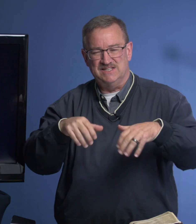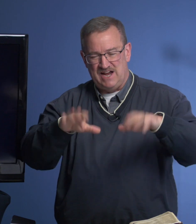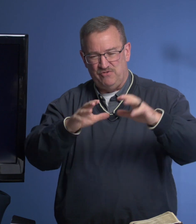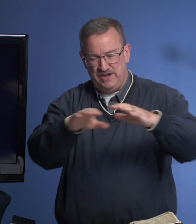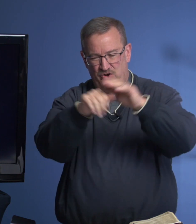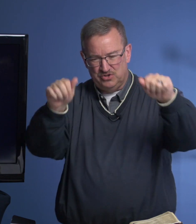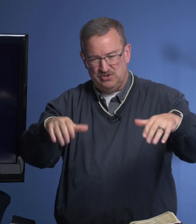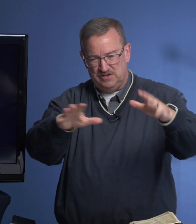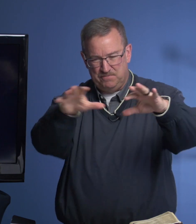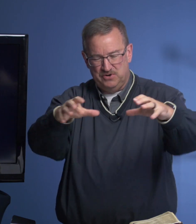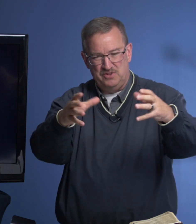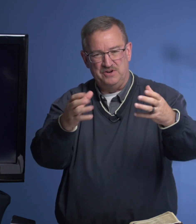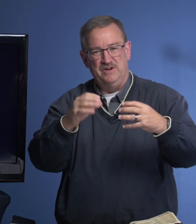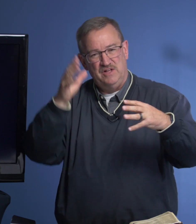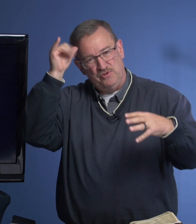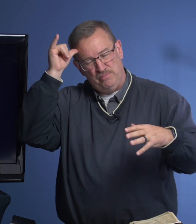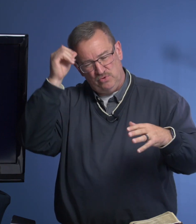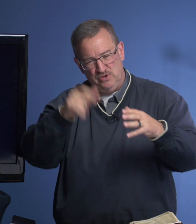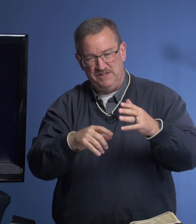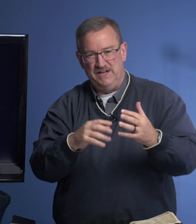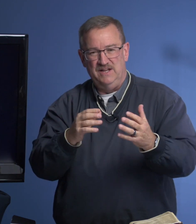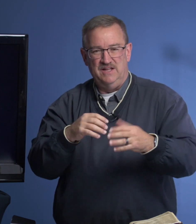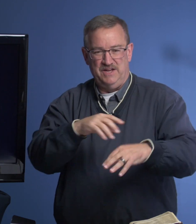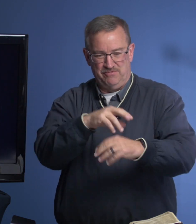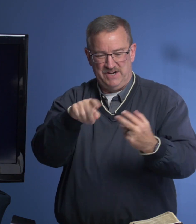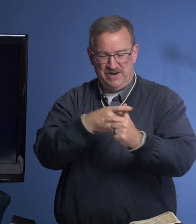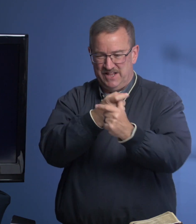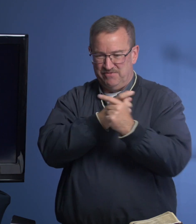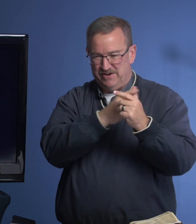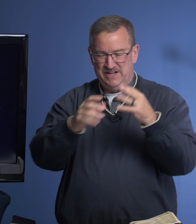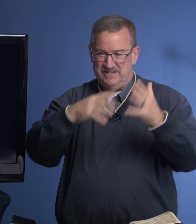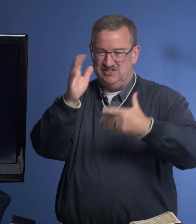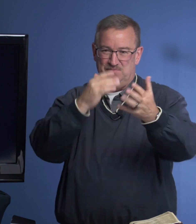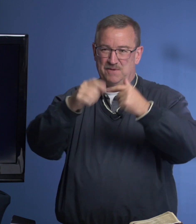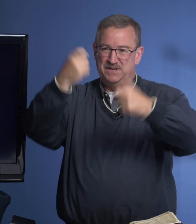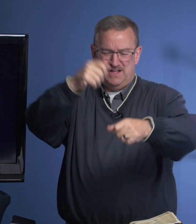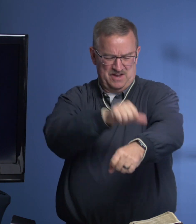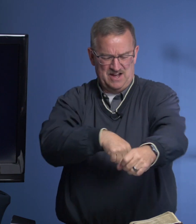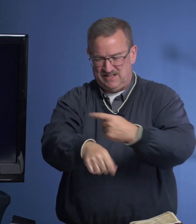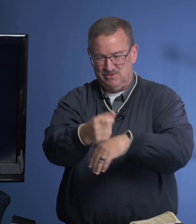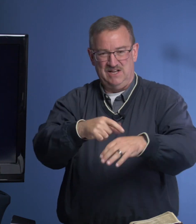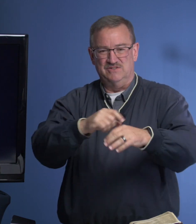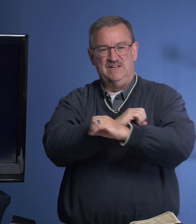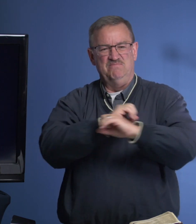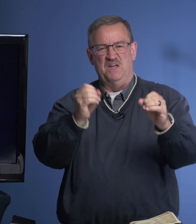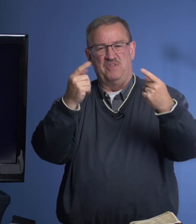altar, and they put on their bull, and they ran around, they ran around, they jumped up and down, they cut themselves, nothing